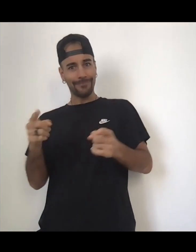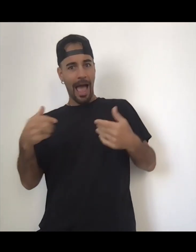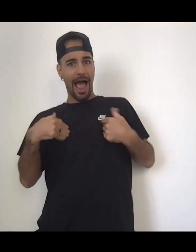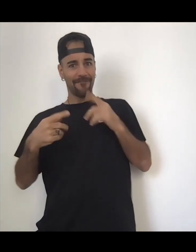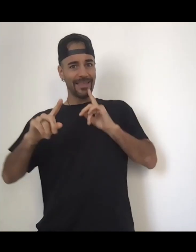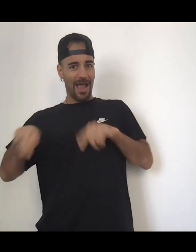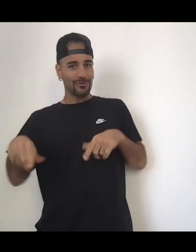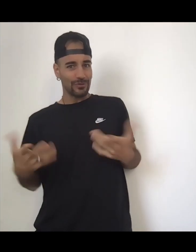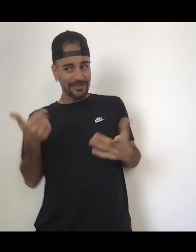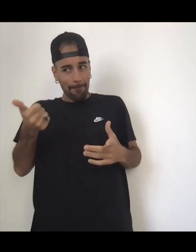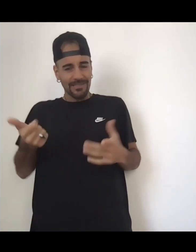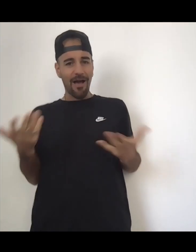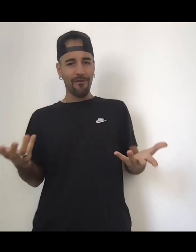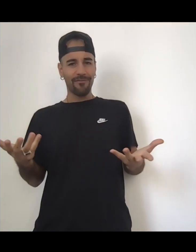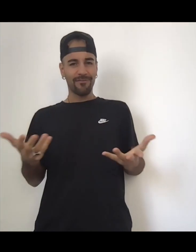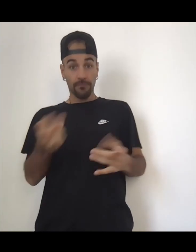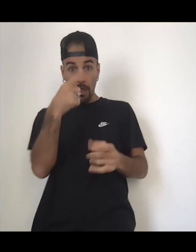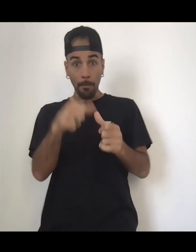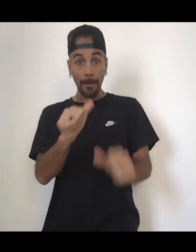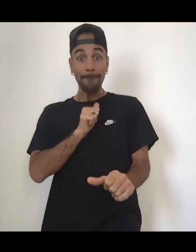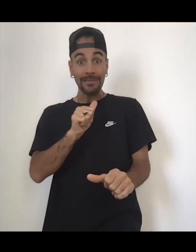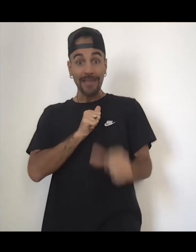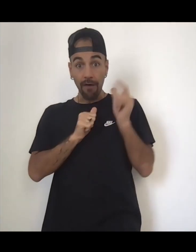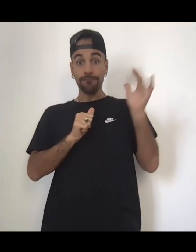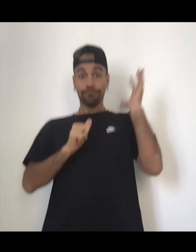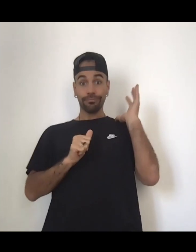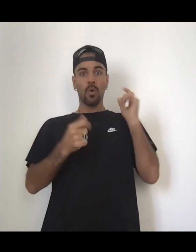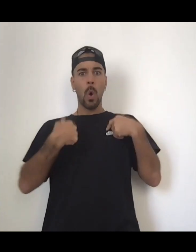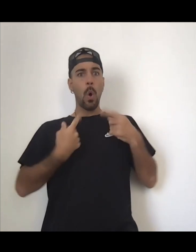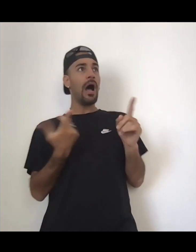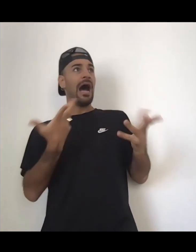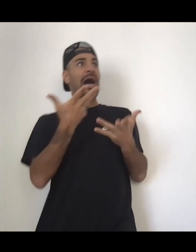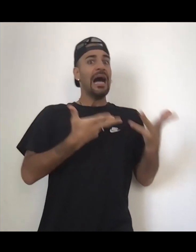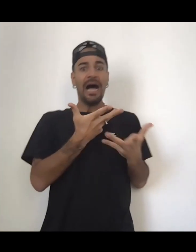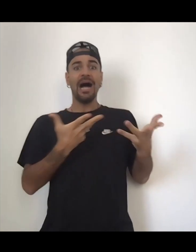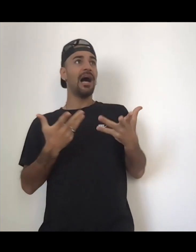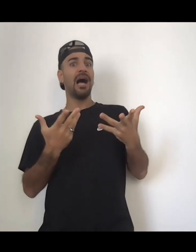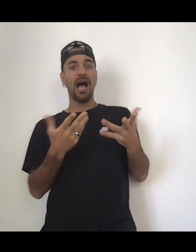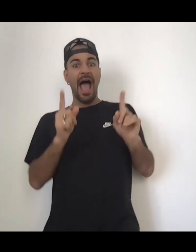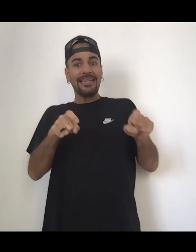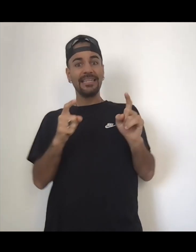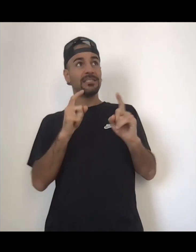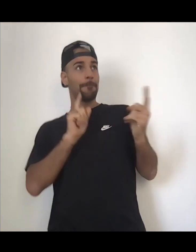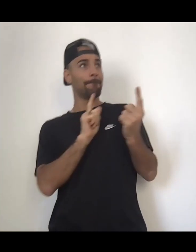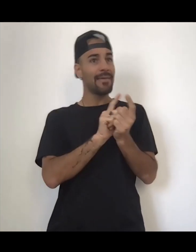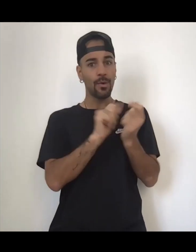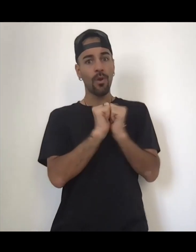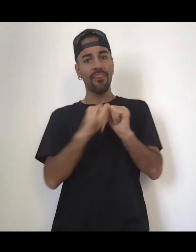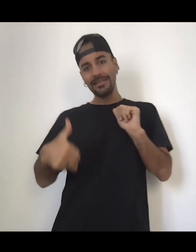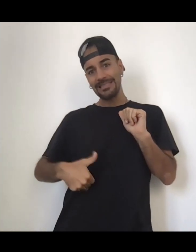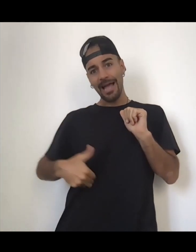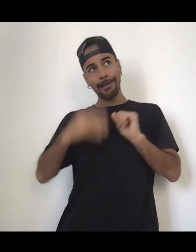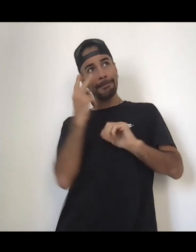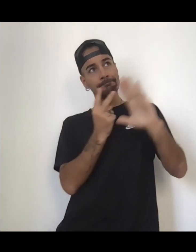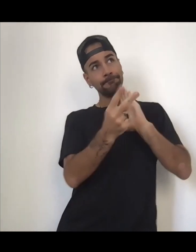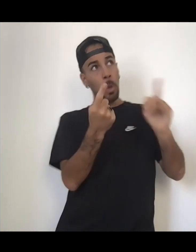of those people who was like, oh, my God, I have to go to this psychic to get these answers. And I used to, like, weirdly heavily rely on them because I had no, I